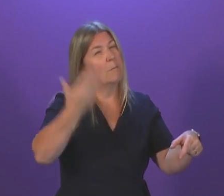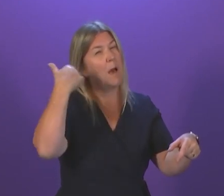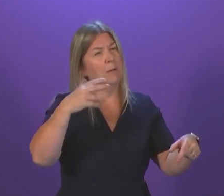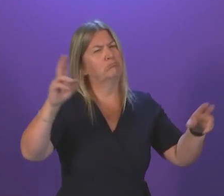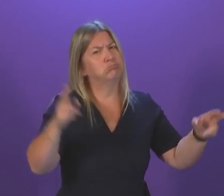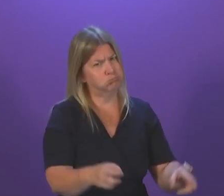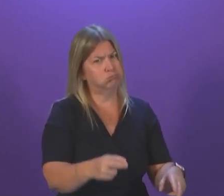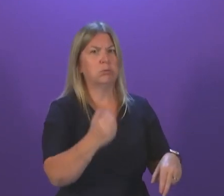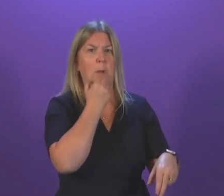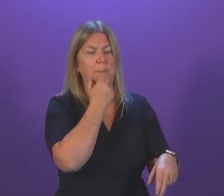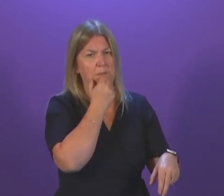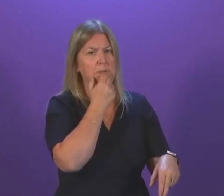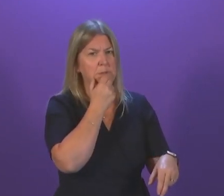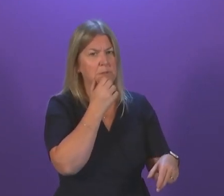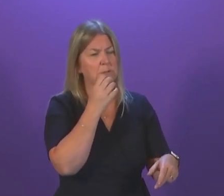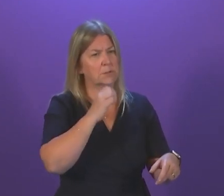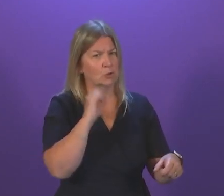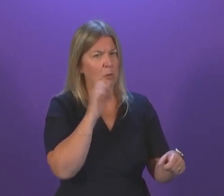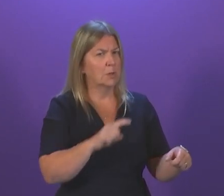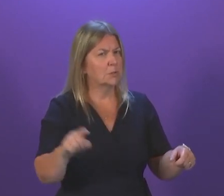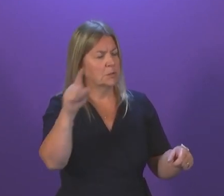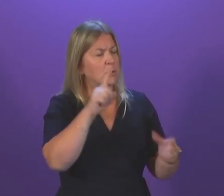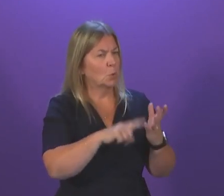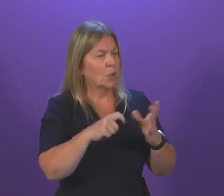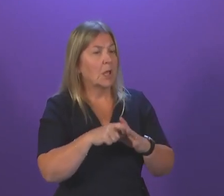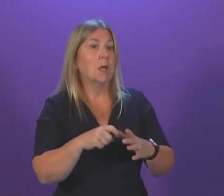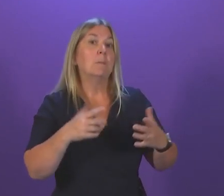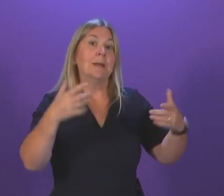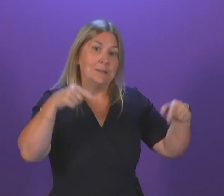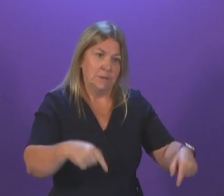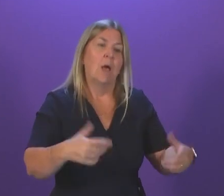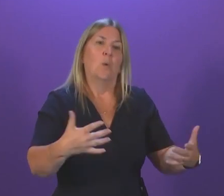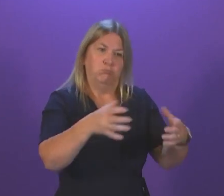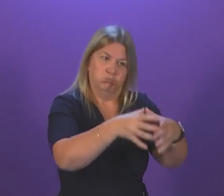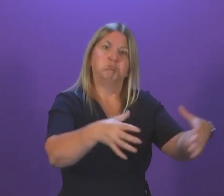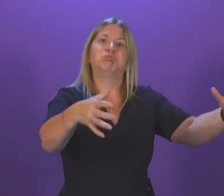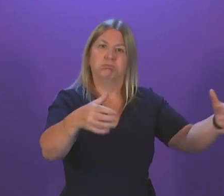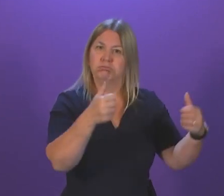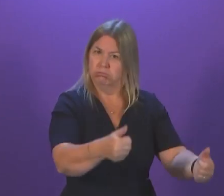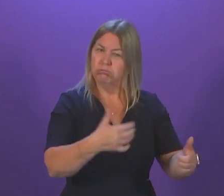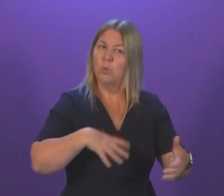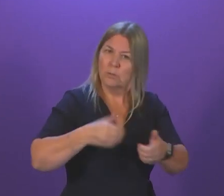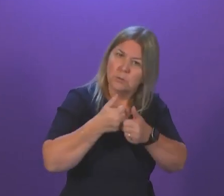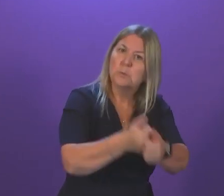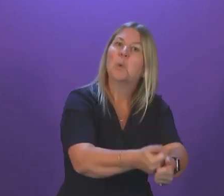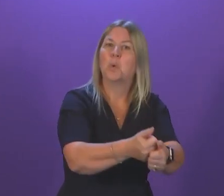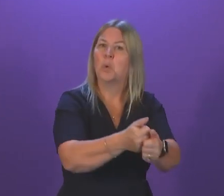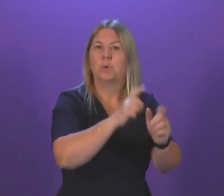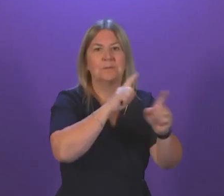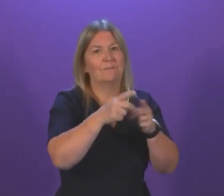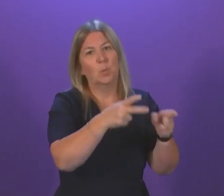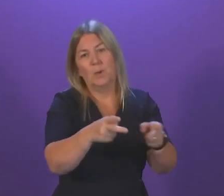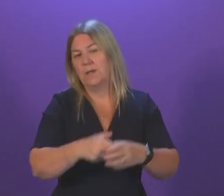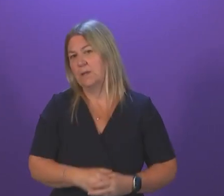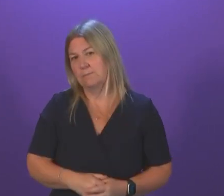considerably in other parts of the UK. So we will continue to support our police in all possible ways, and I will end